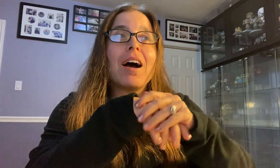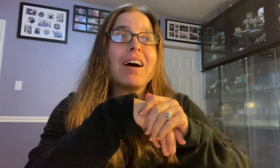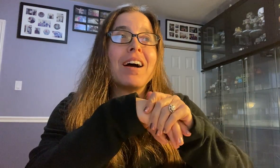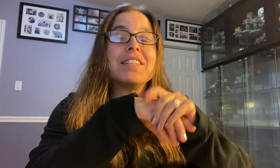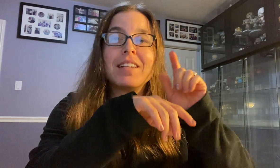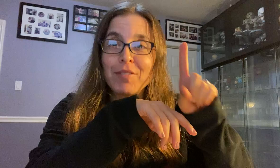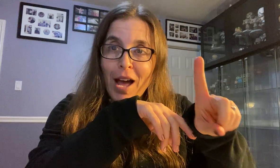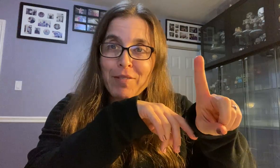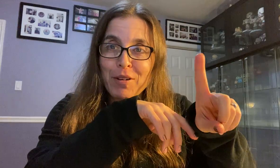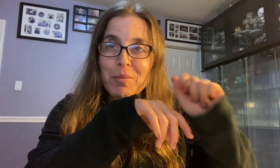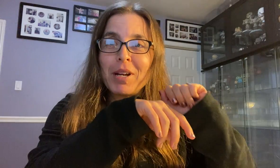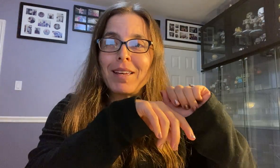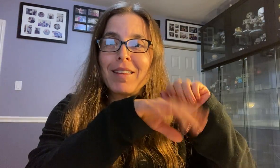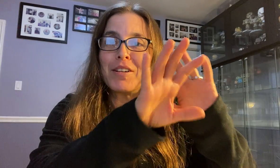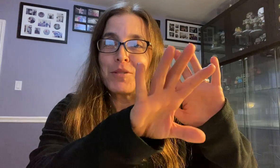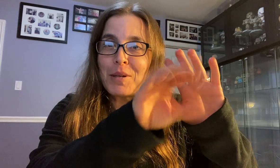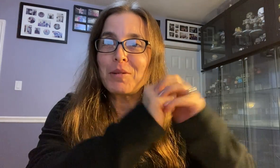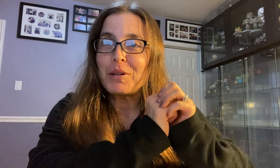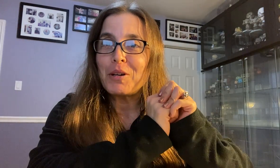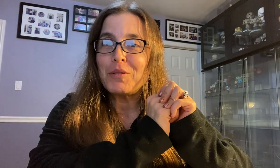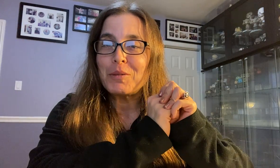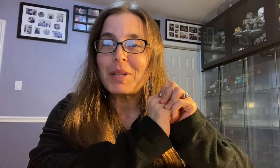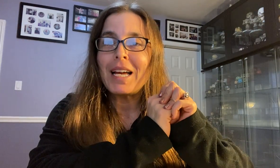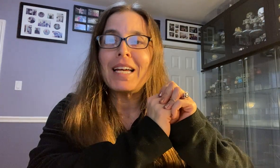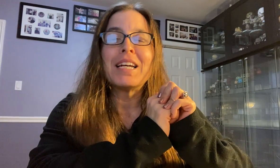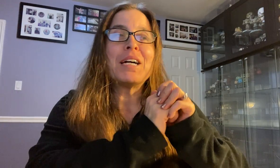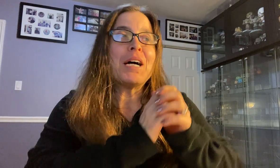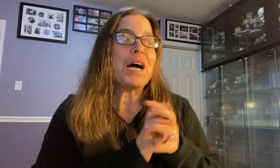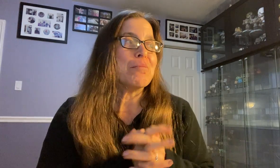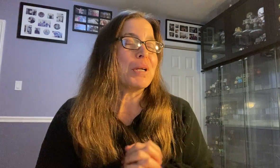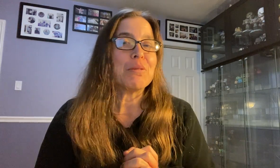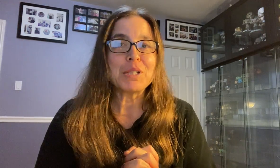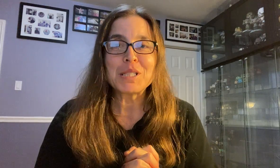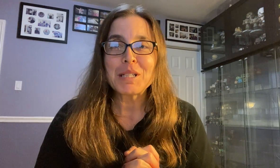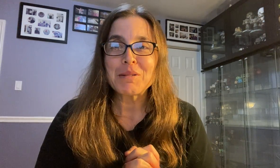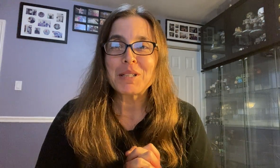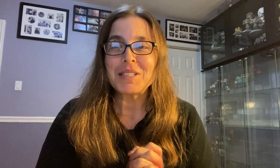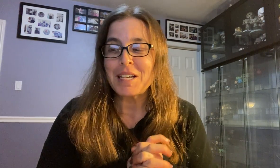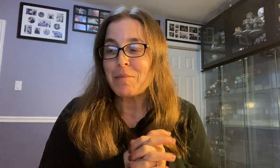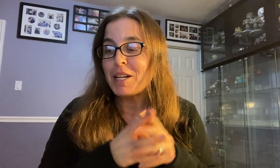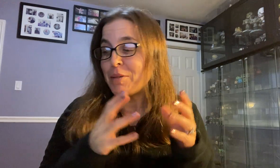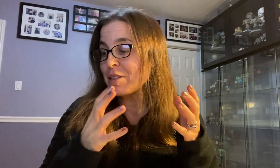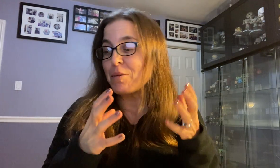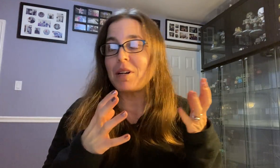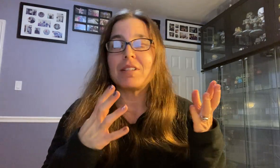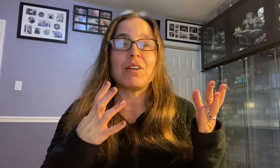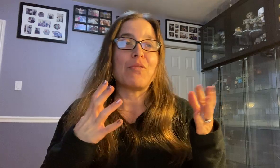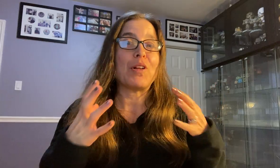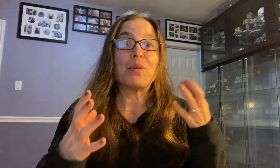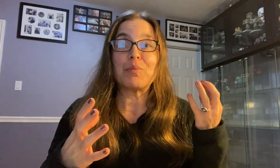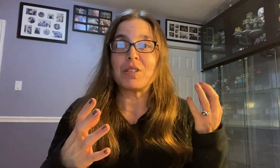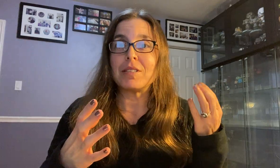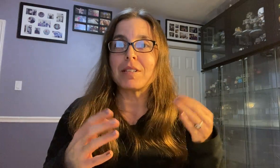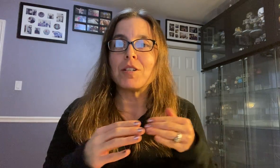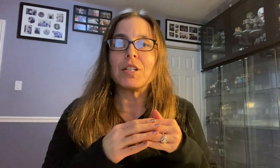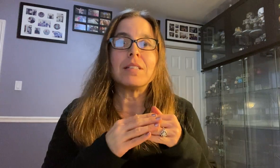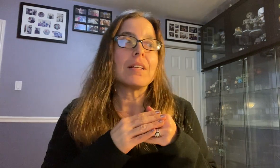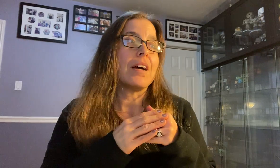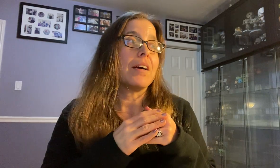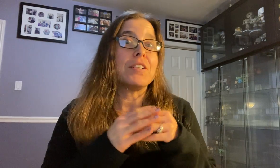I did have a half hour break in there so I don't want to overplay it, but it was a good time. Anyways, I wanted to follow up with the discussions. I